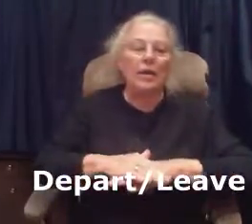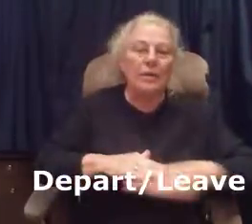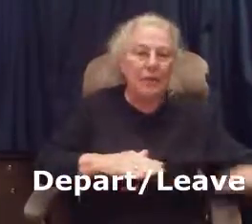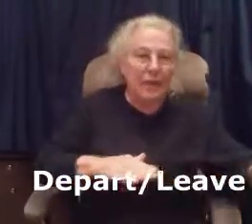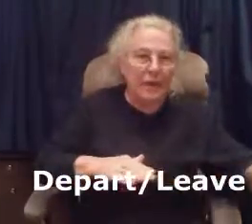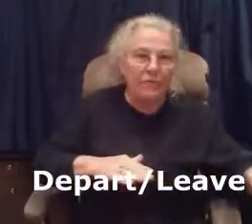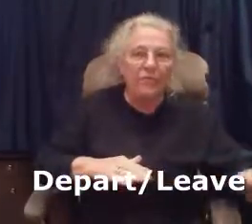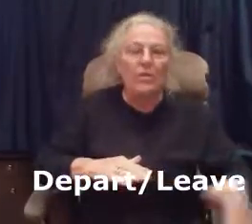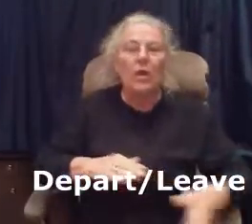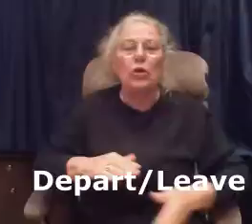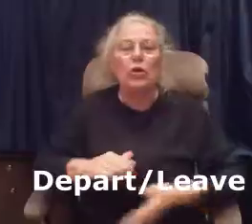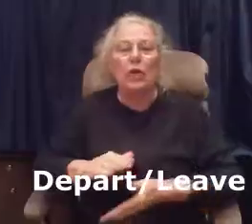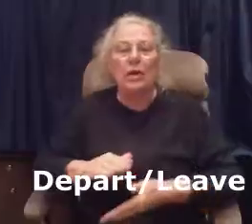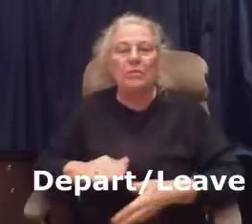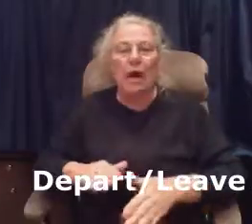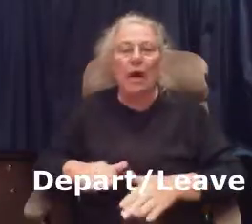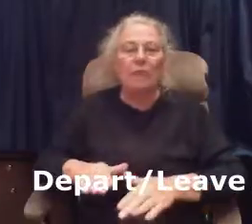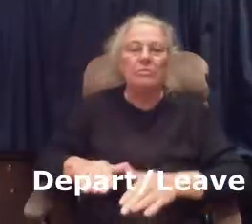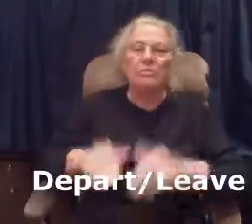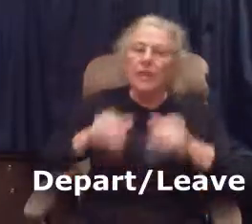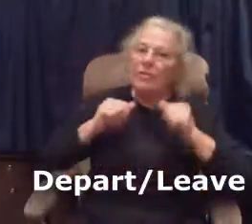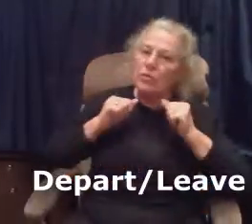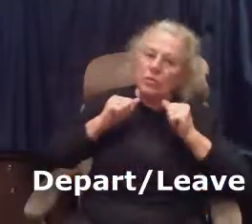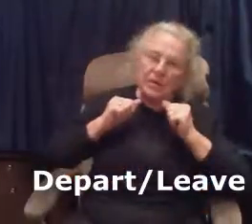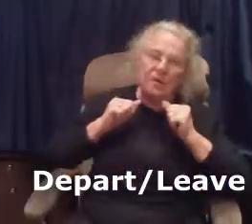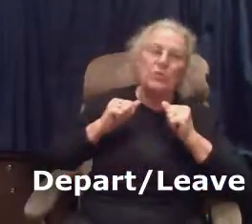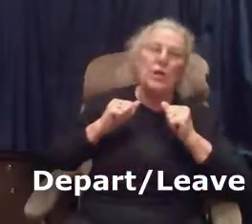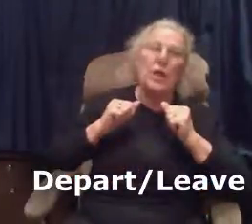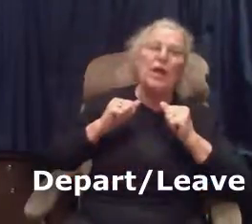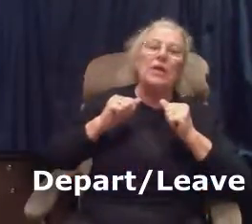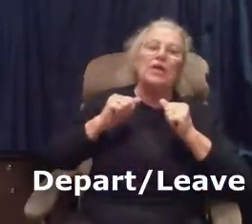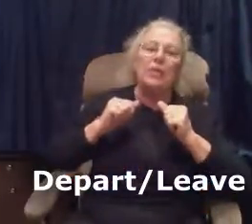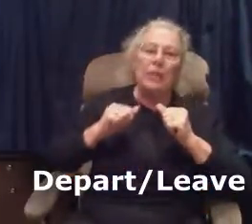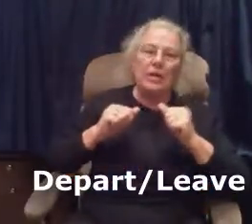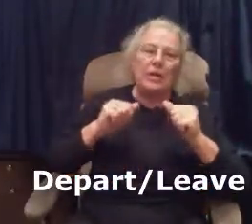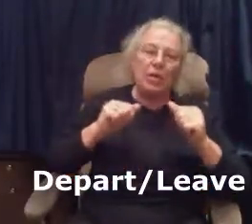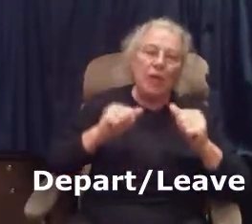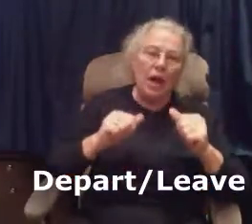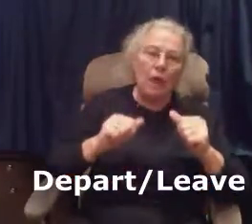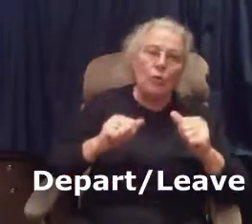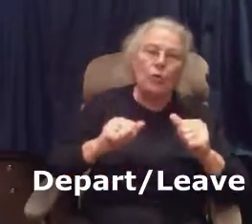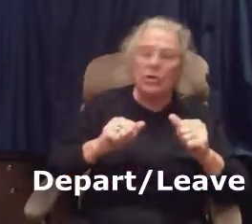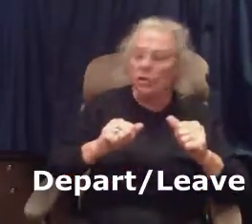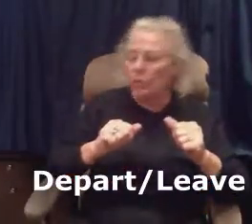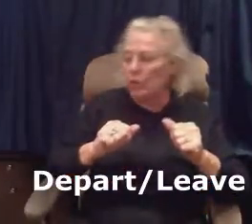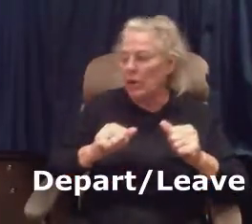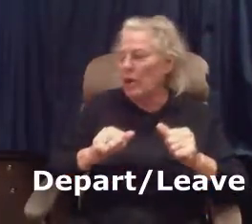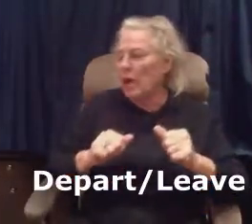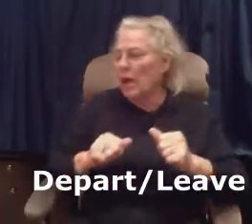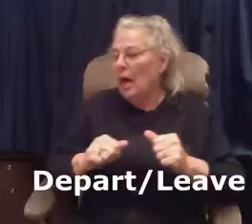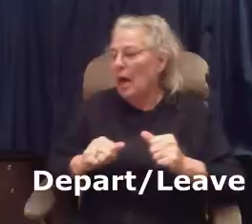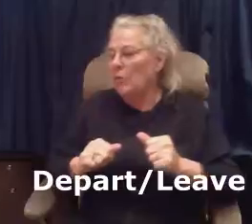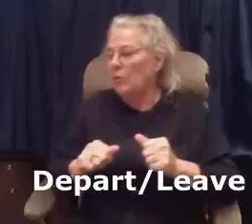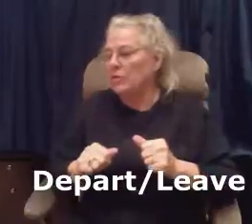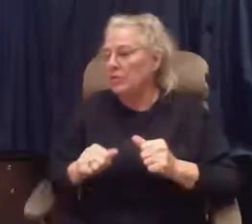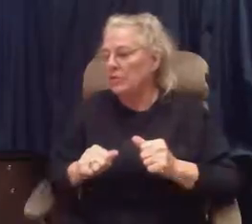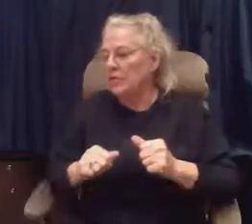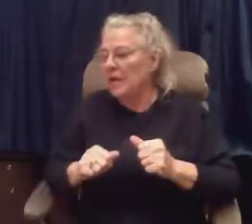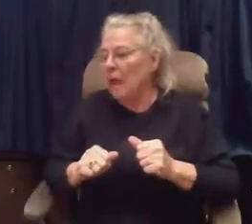leave. You can even do it this way, depending on how you interpret it. Most of the time